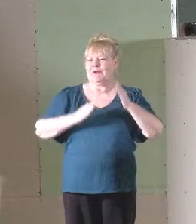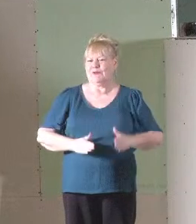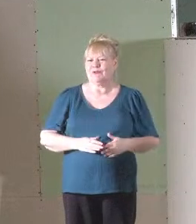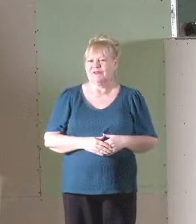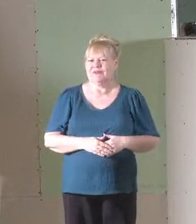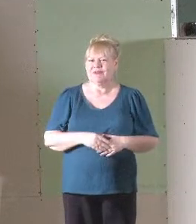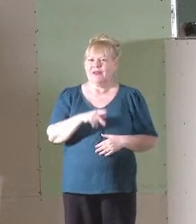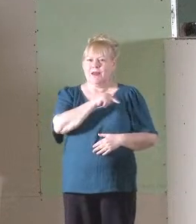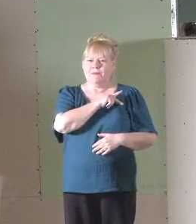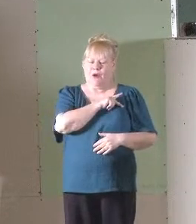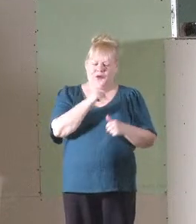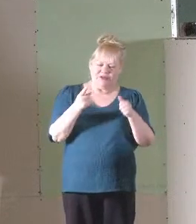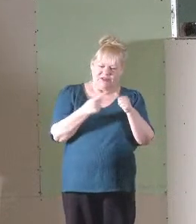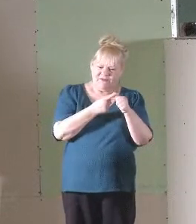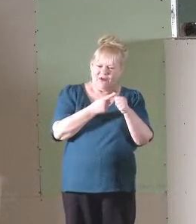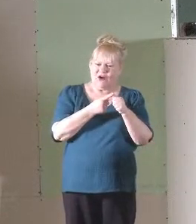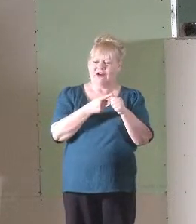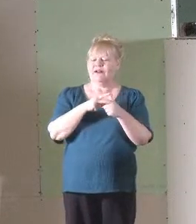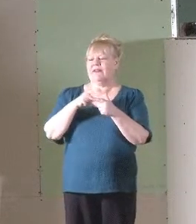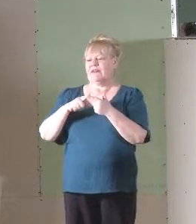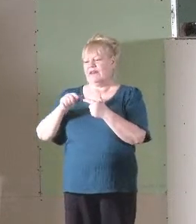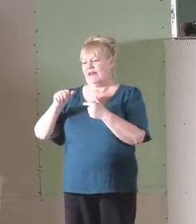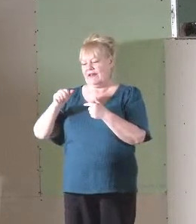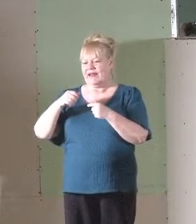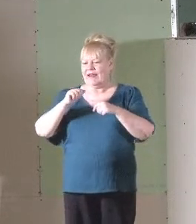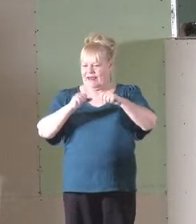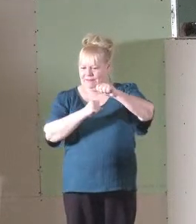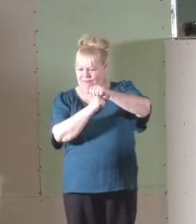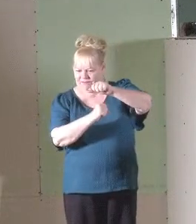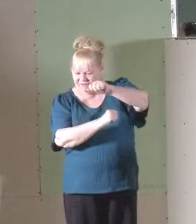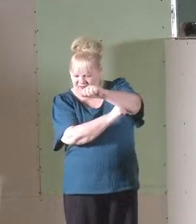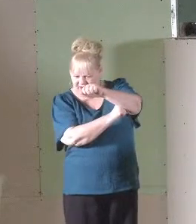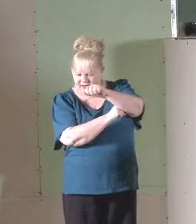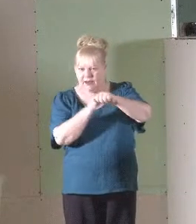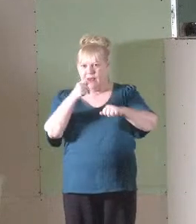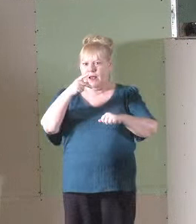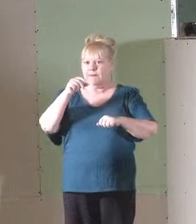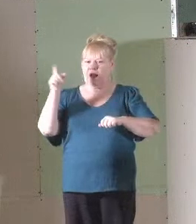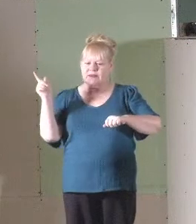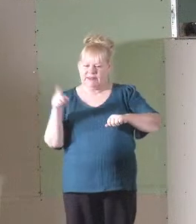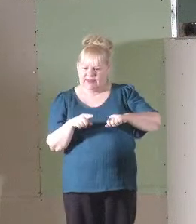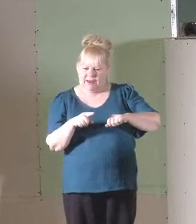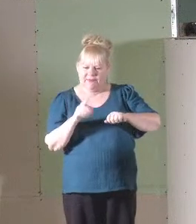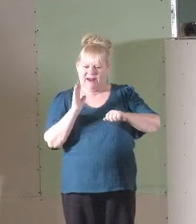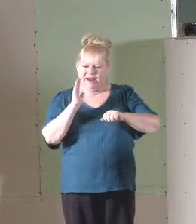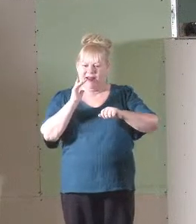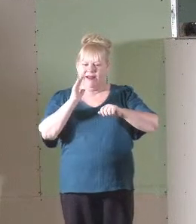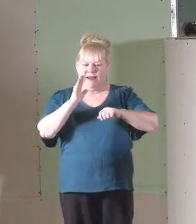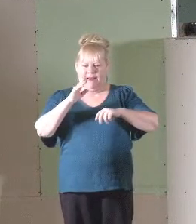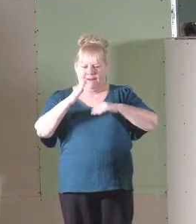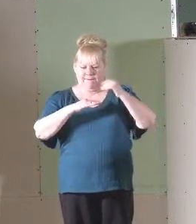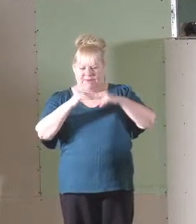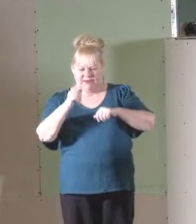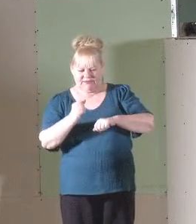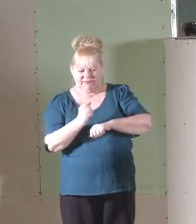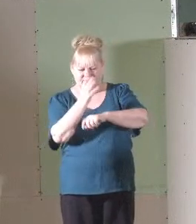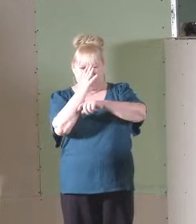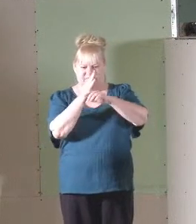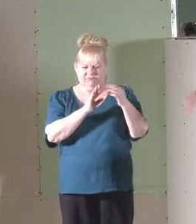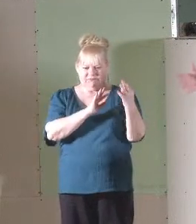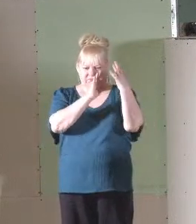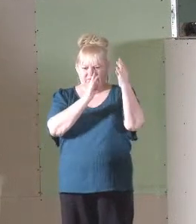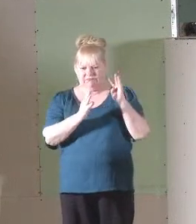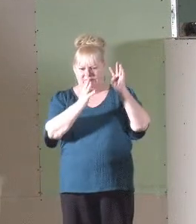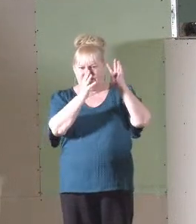Paul was the first to come along. He's the one that laid the foundation. Apollos comes along later. He builds upon that foundation.